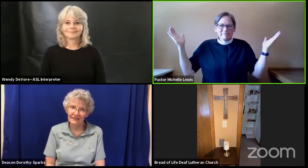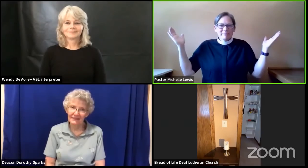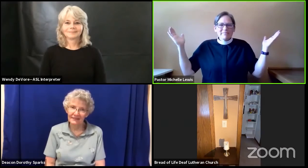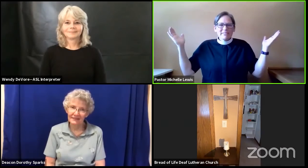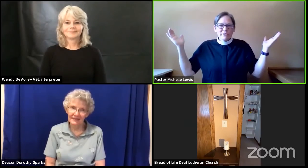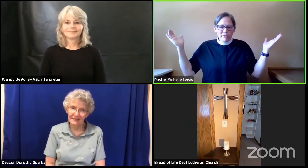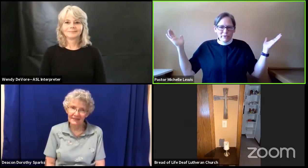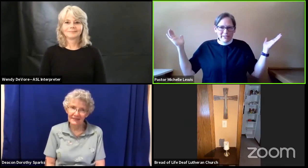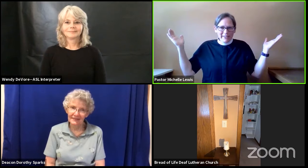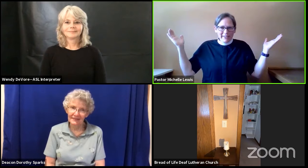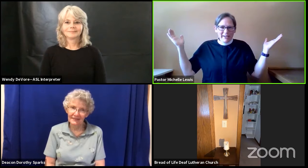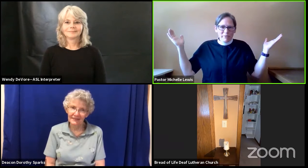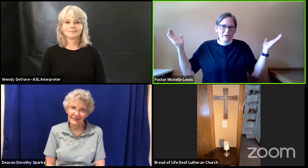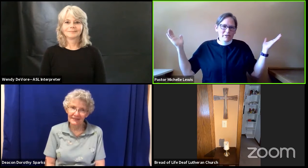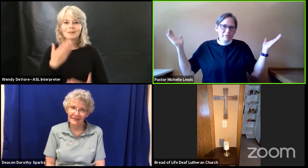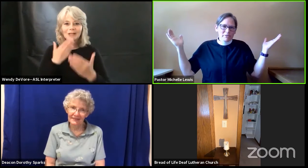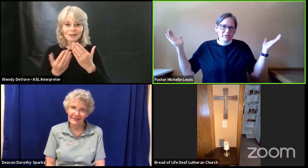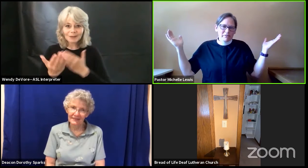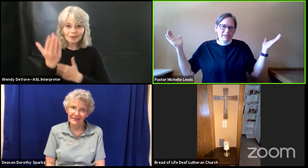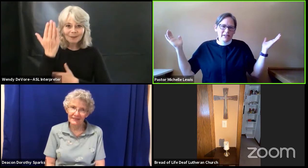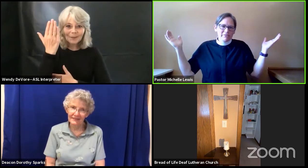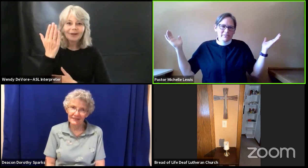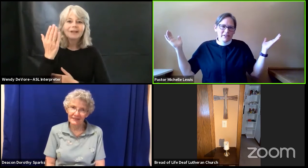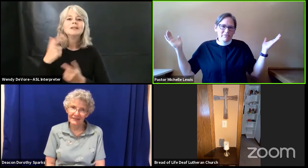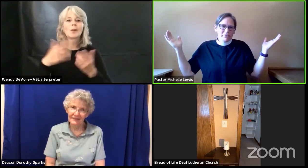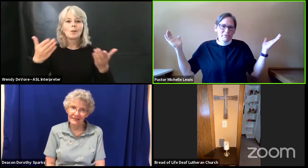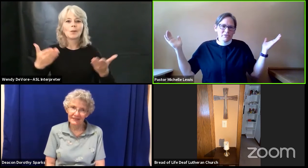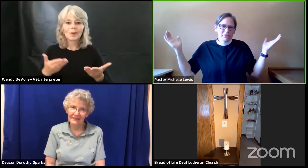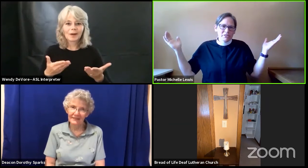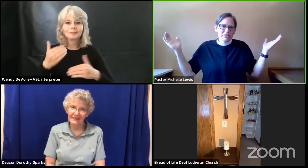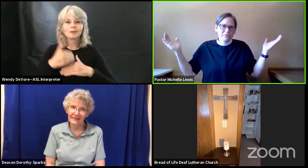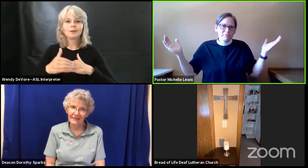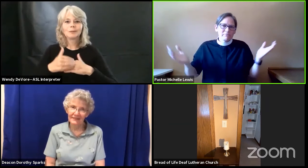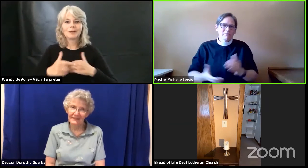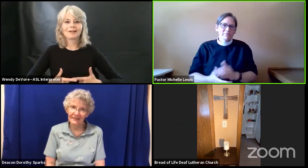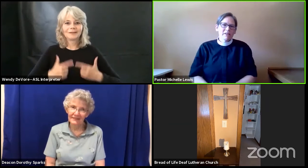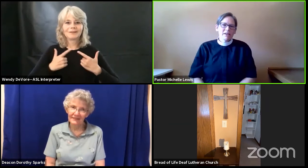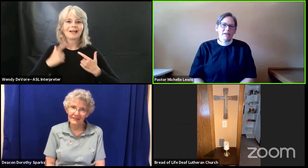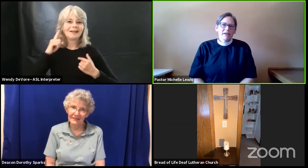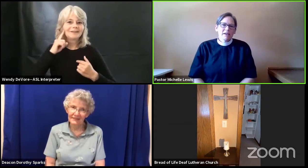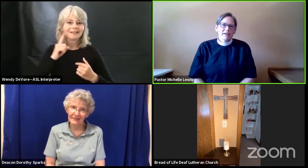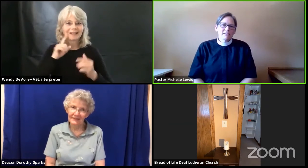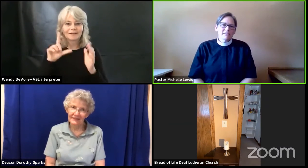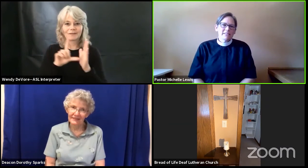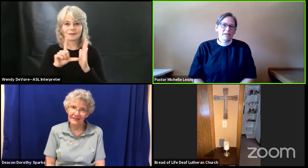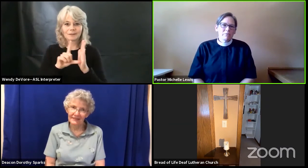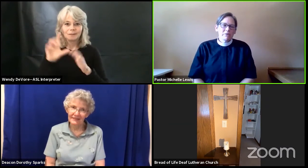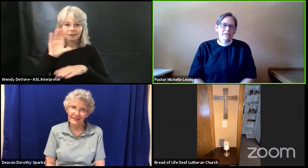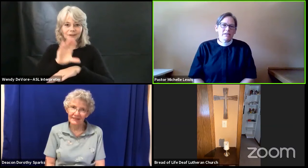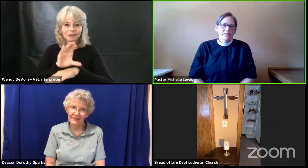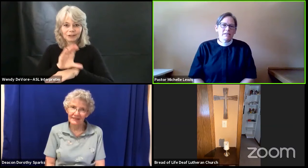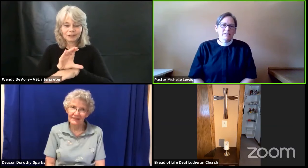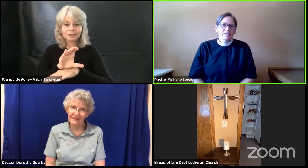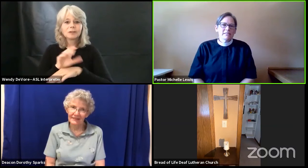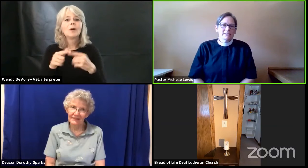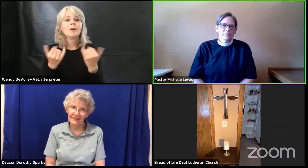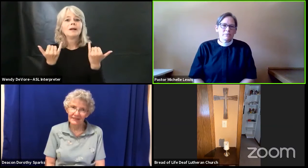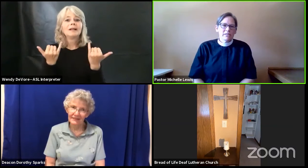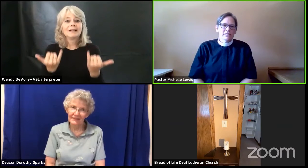Good morning, and welcome to Bread of Life, Deaf Lutheran Church. Today, we begin a six-week